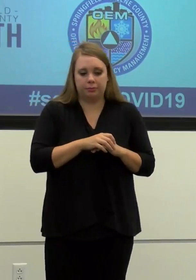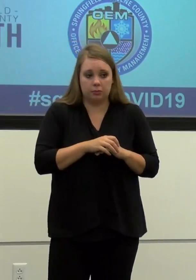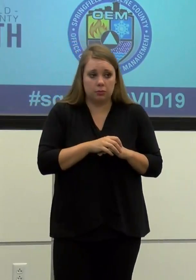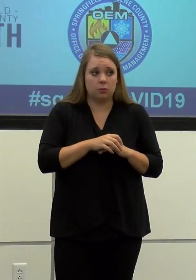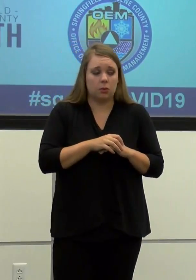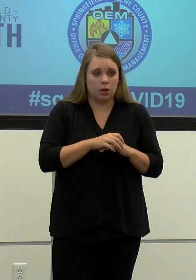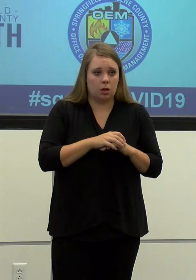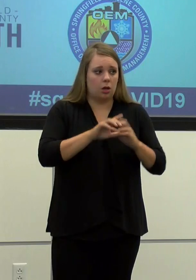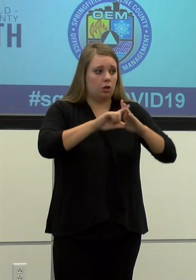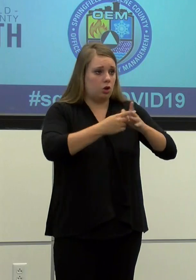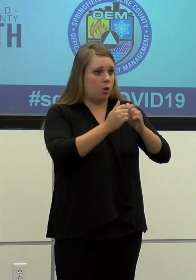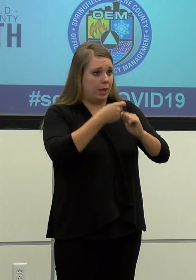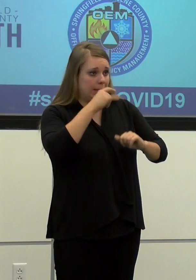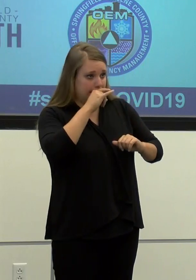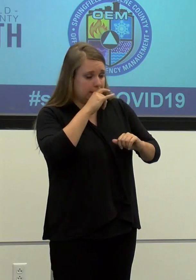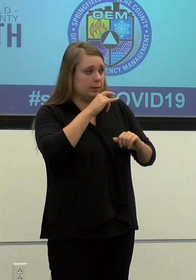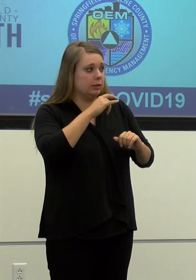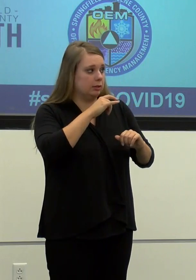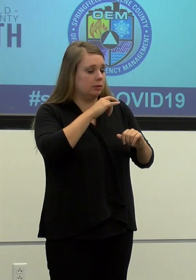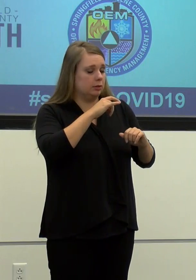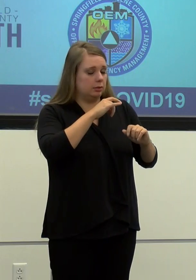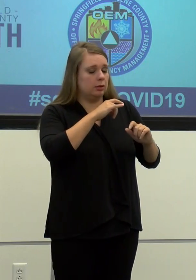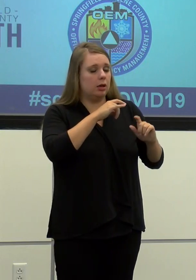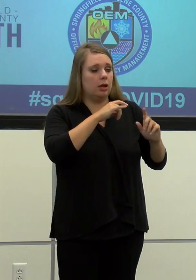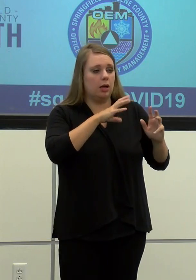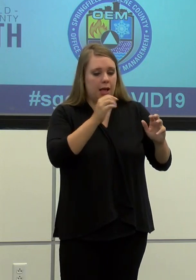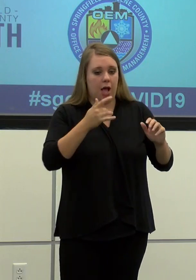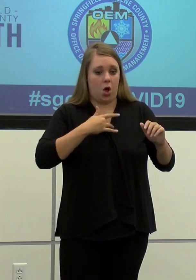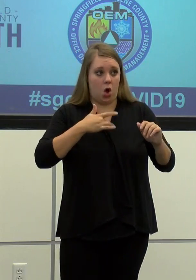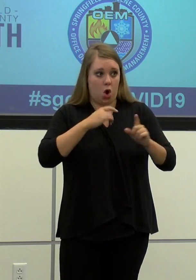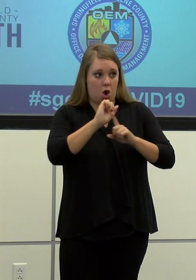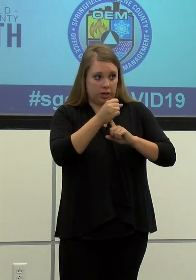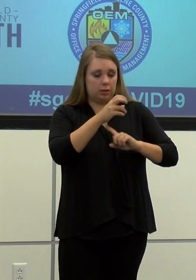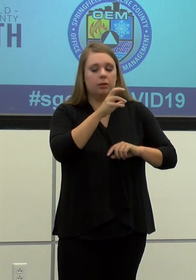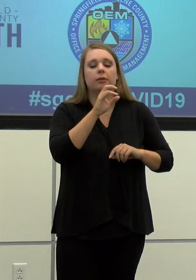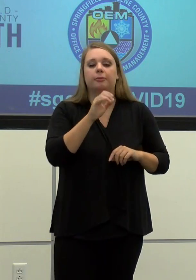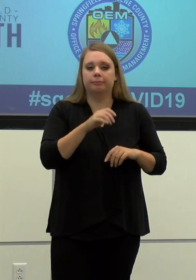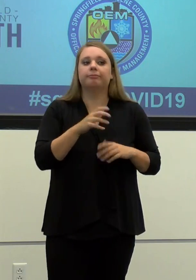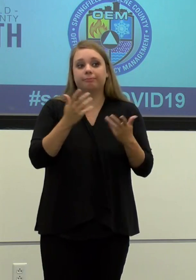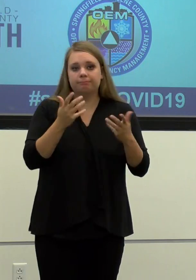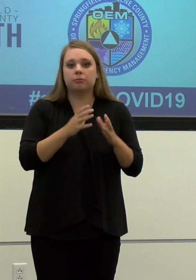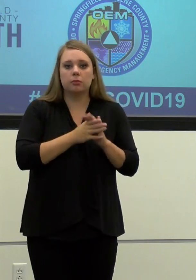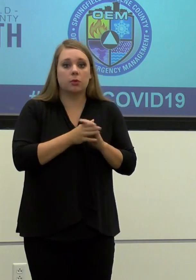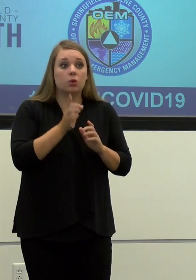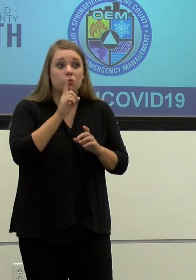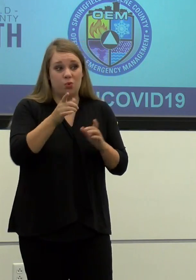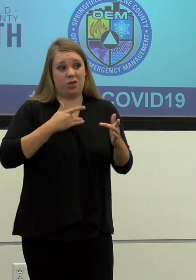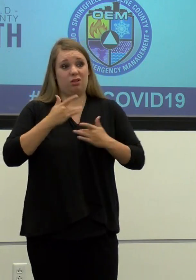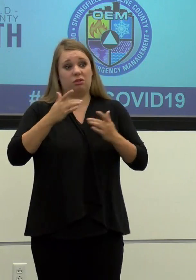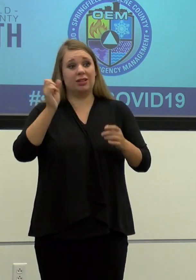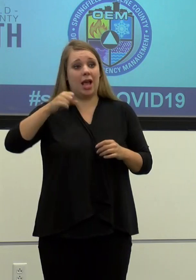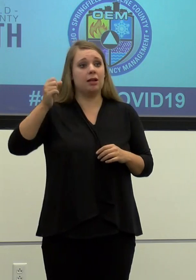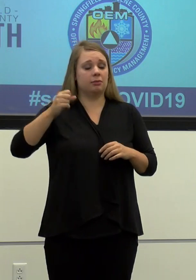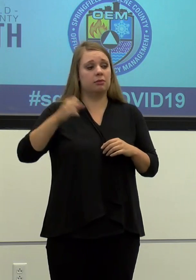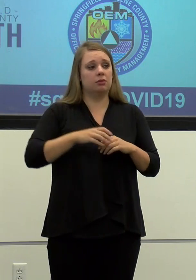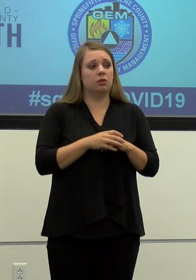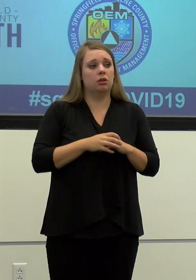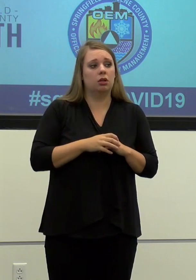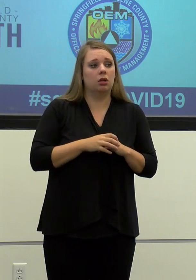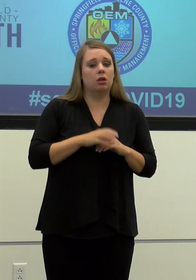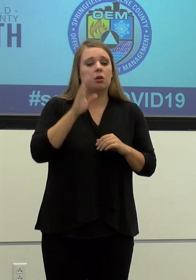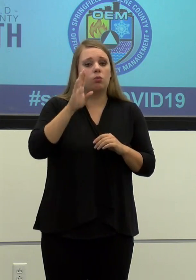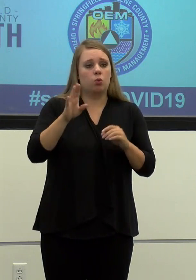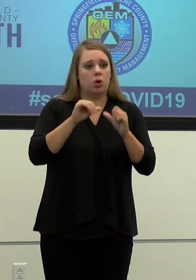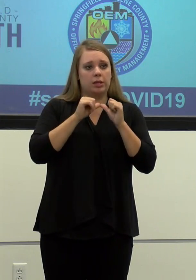So let's start with kids and, and, uh, heart condition. Yeah. Uh, yeah, it's, it's a real concern. And, and, uh, you know,